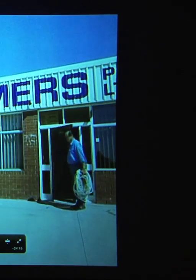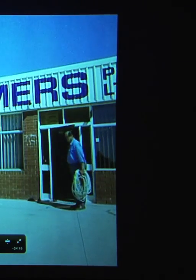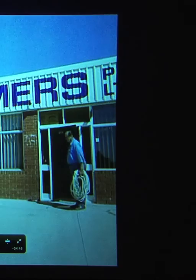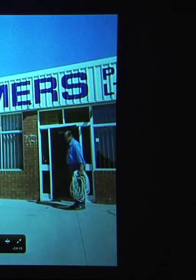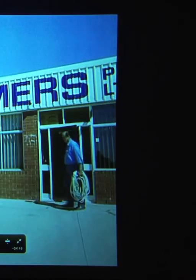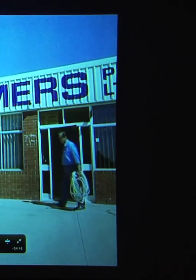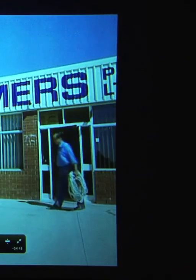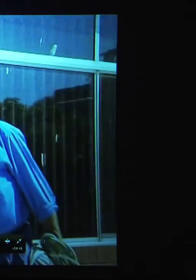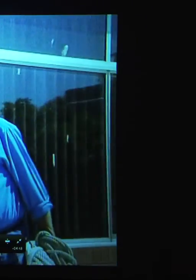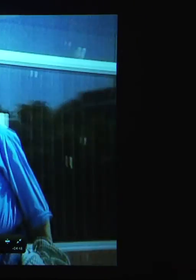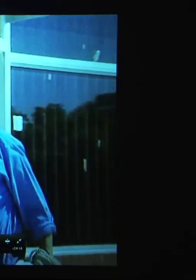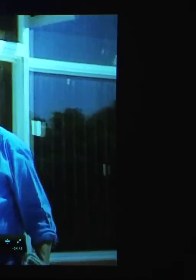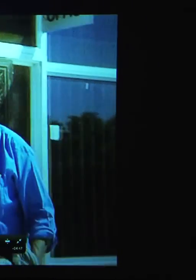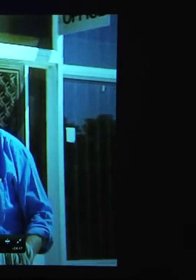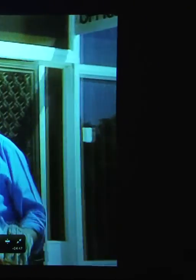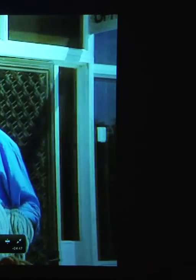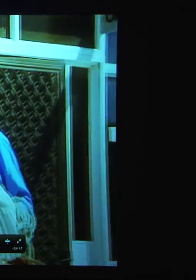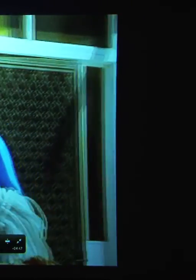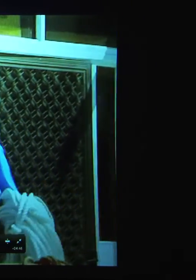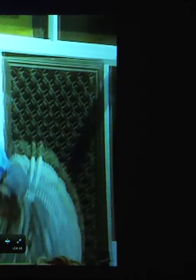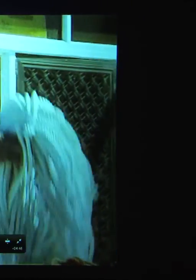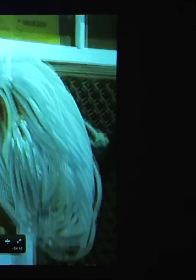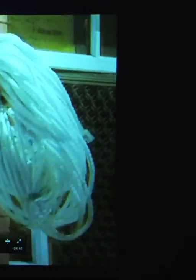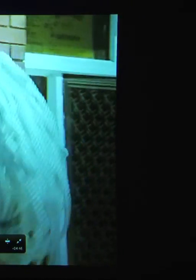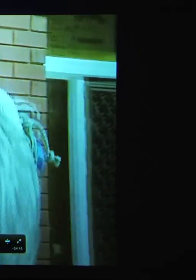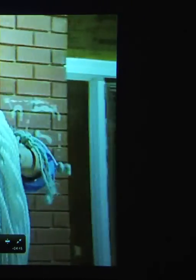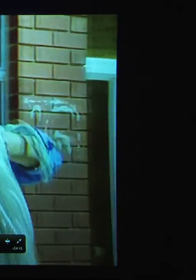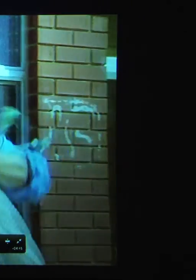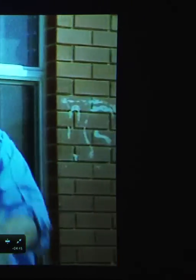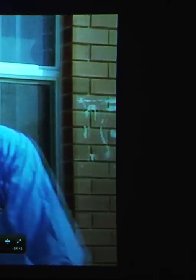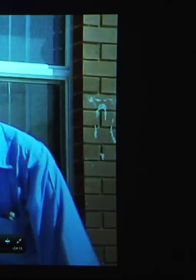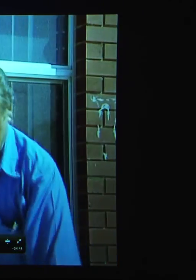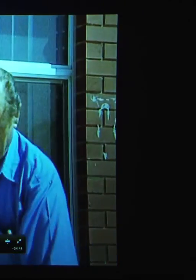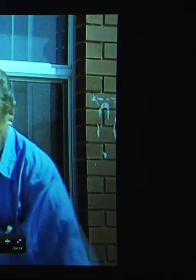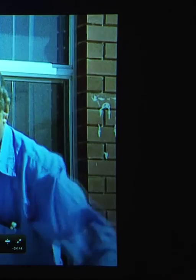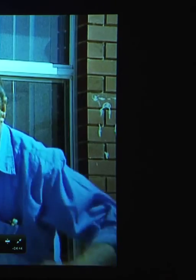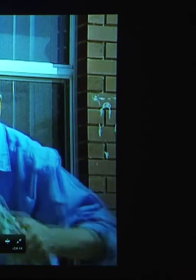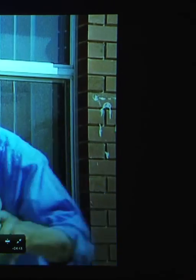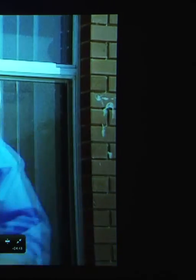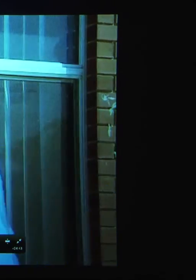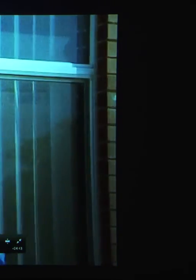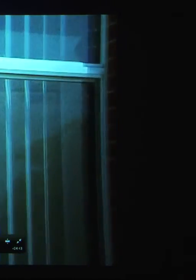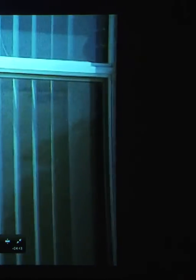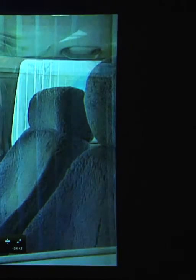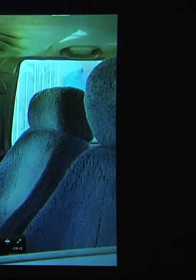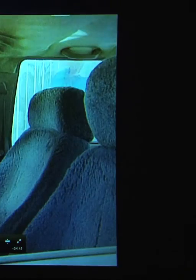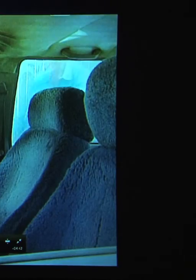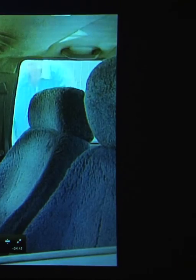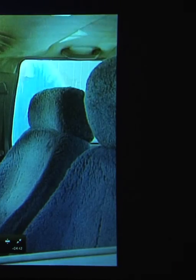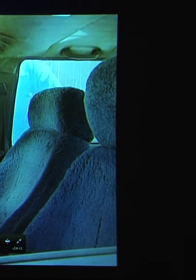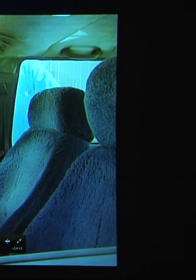Nick works for a man who is created with revolutionizing marine farming and saving South Australia's dying tuna industry.